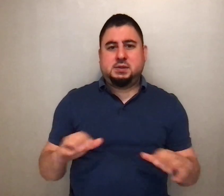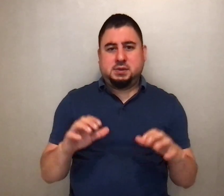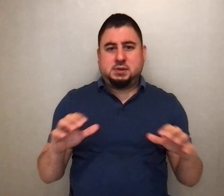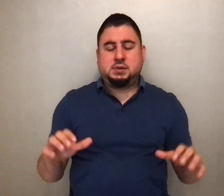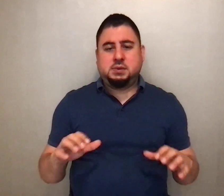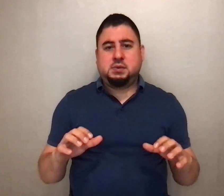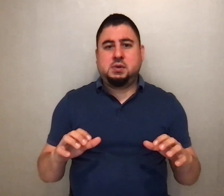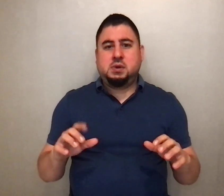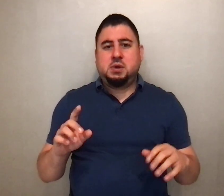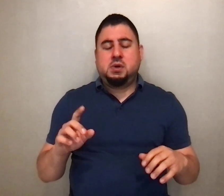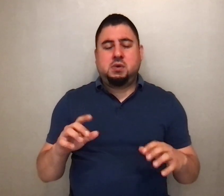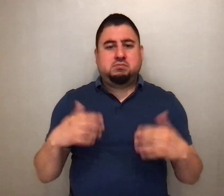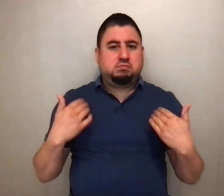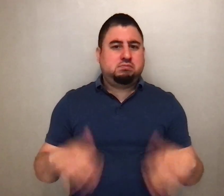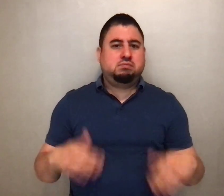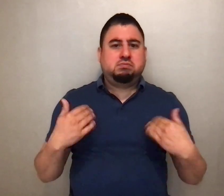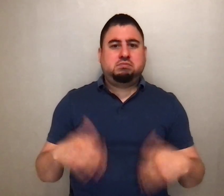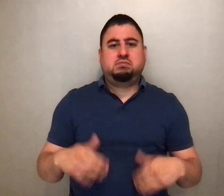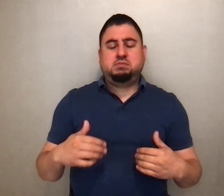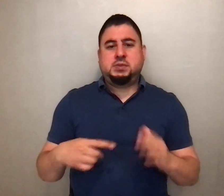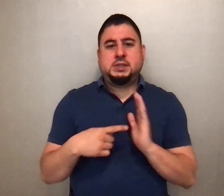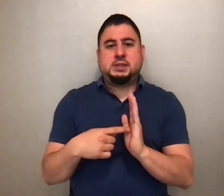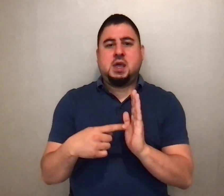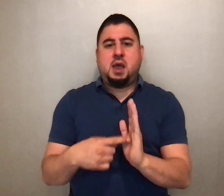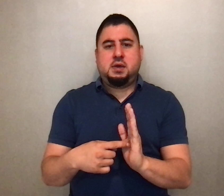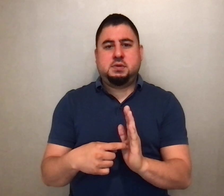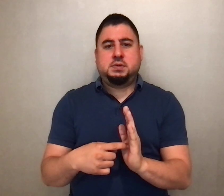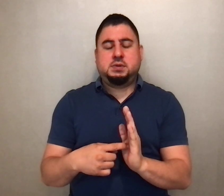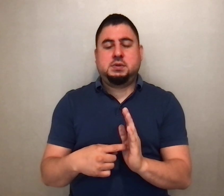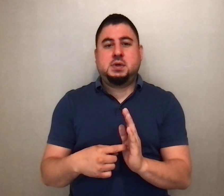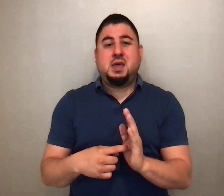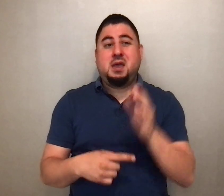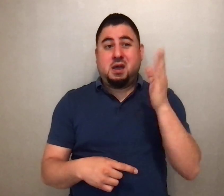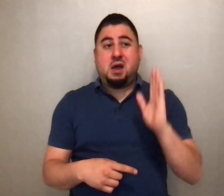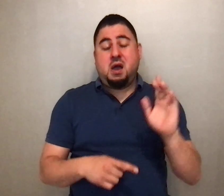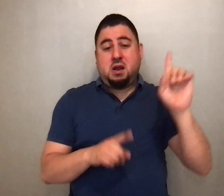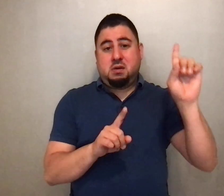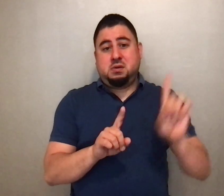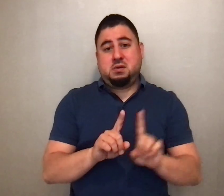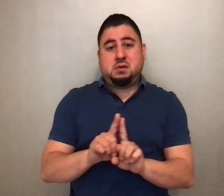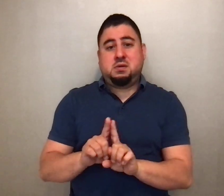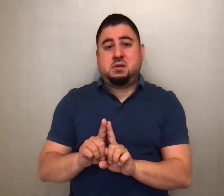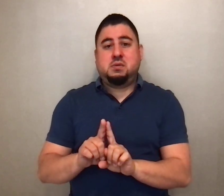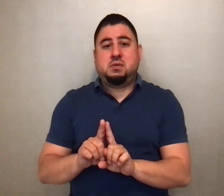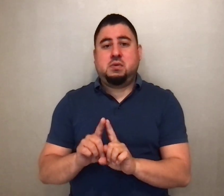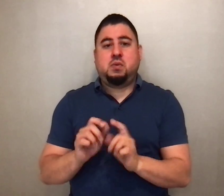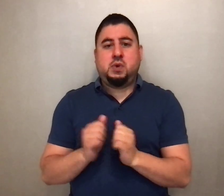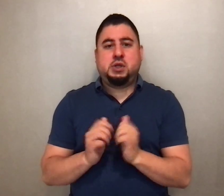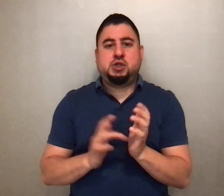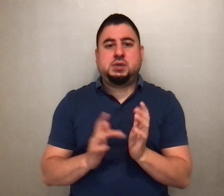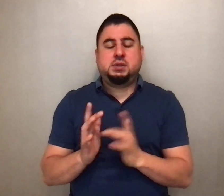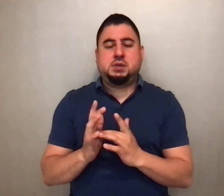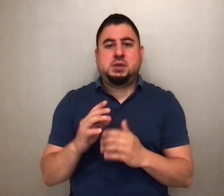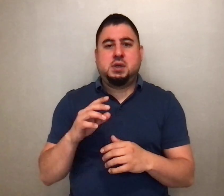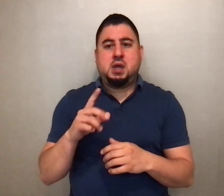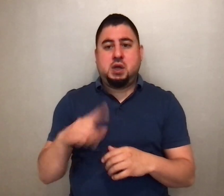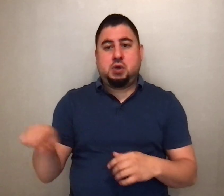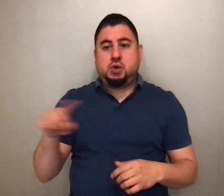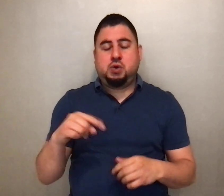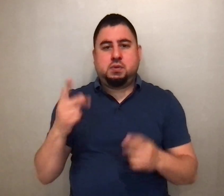wanders, and signs, which God worked through him in your midst, as